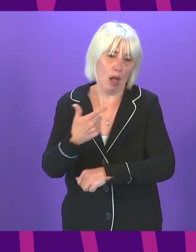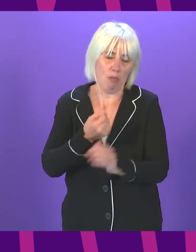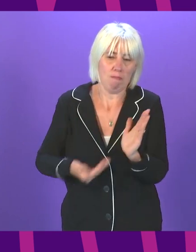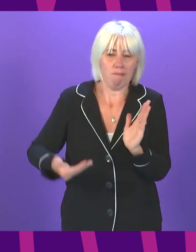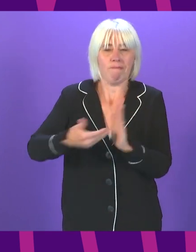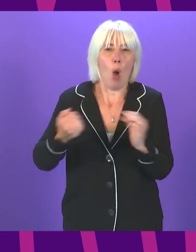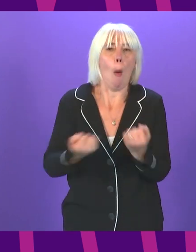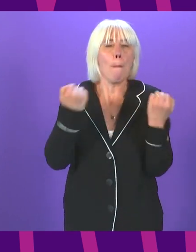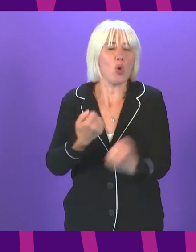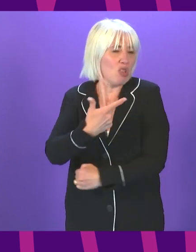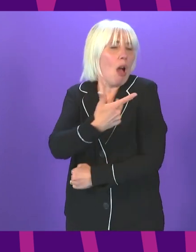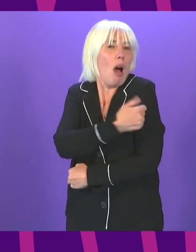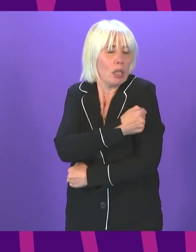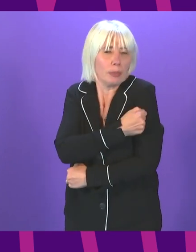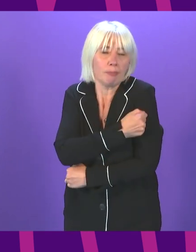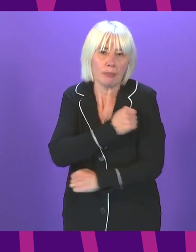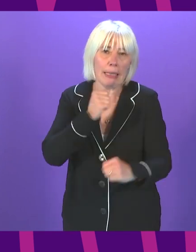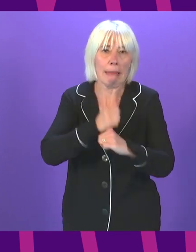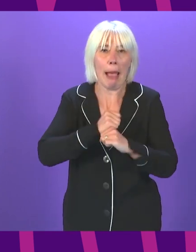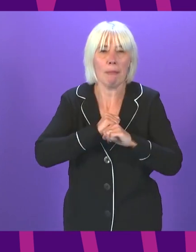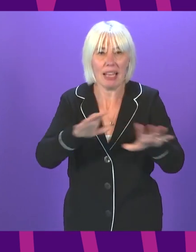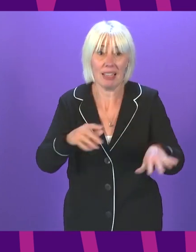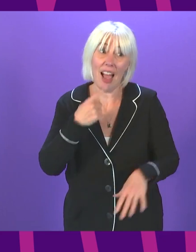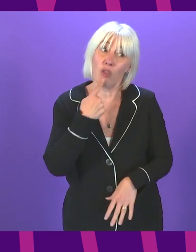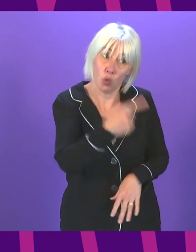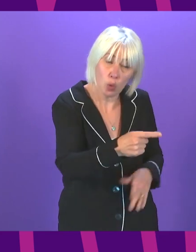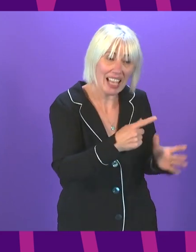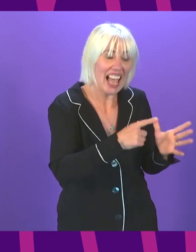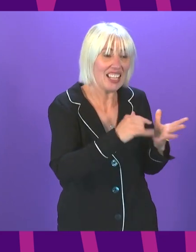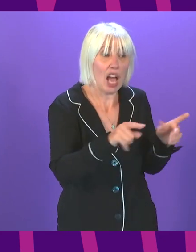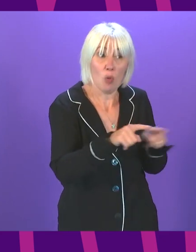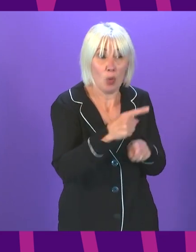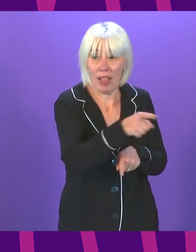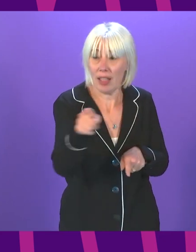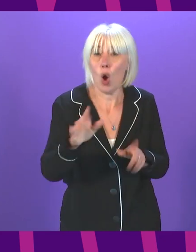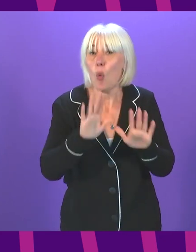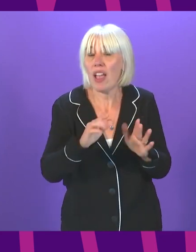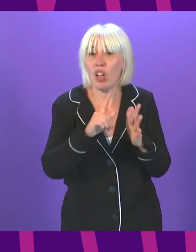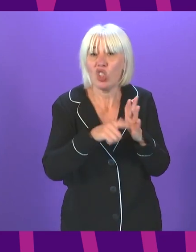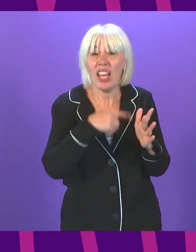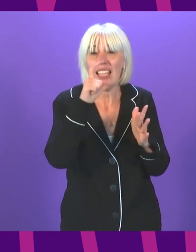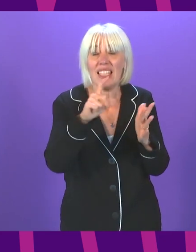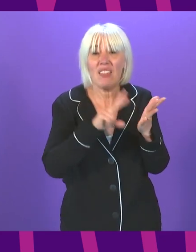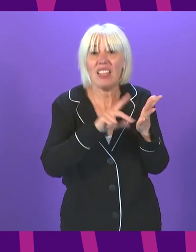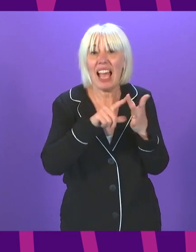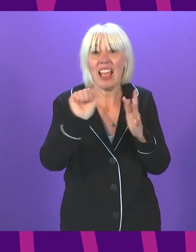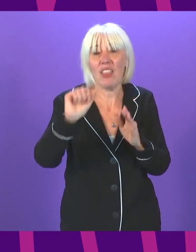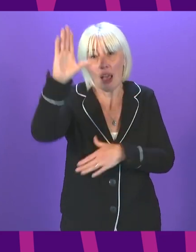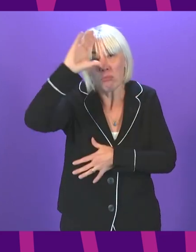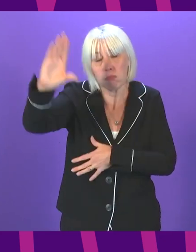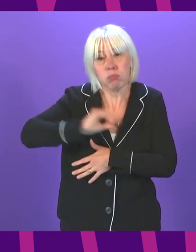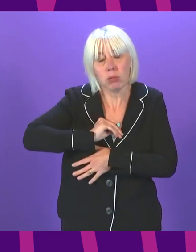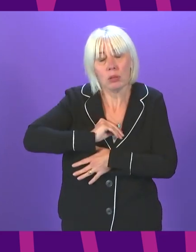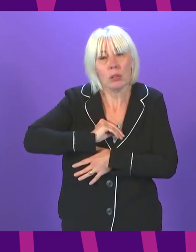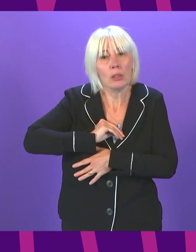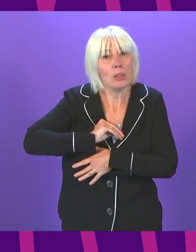again, I have said this so many times, I think directly to Anna Sarwar and to others, we await the JCVI recommendation. Because, you know,